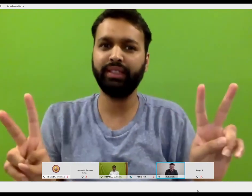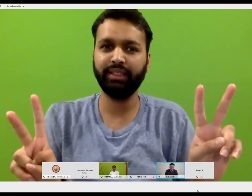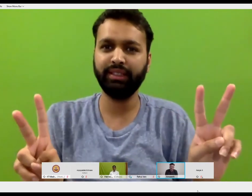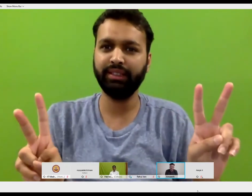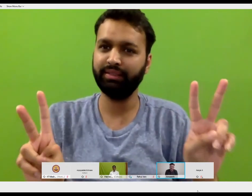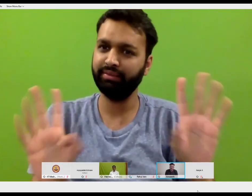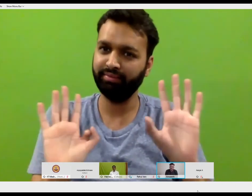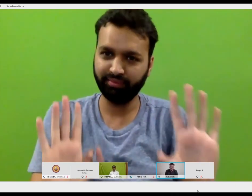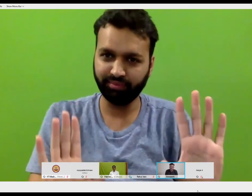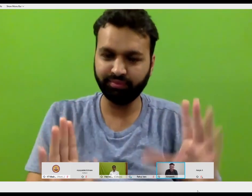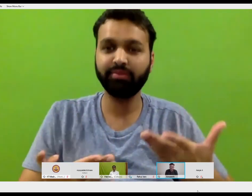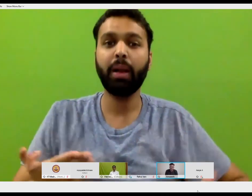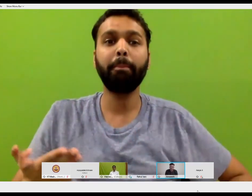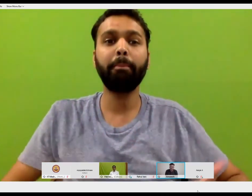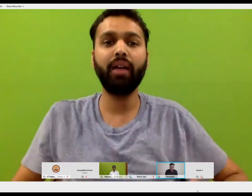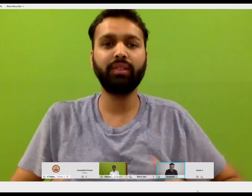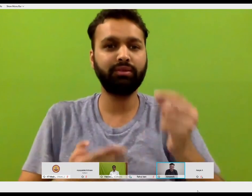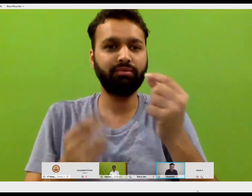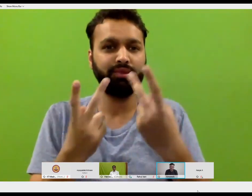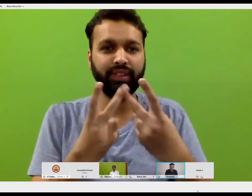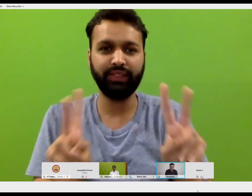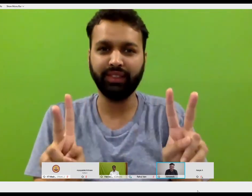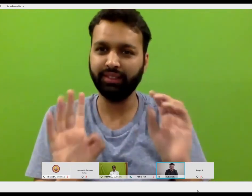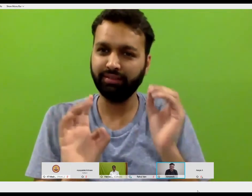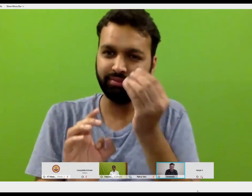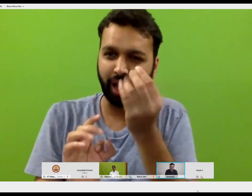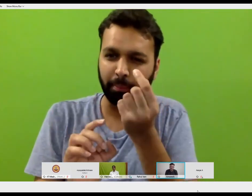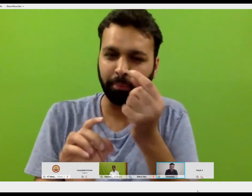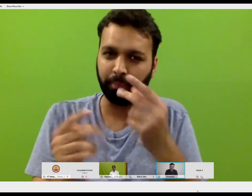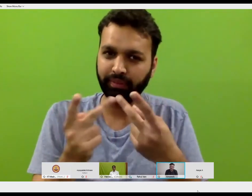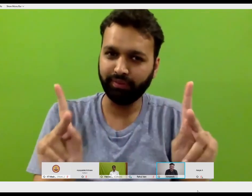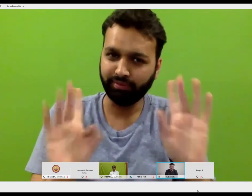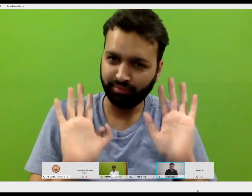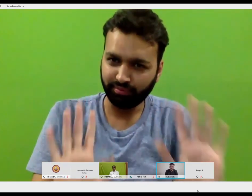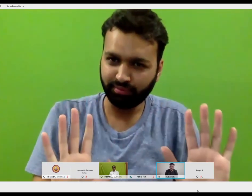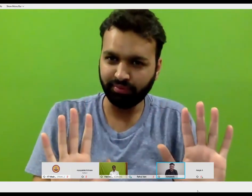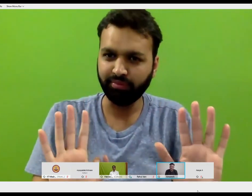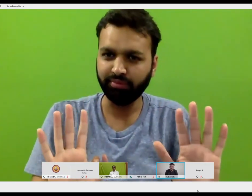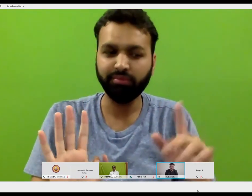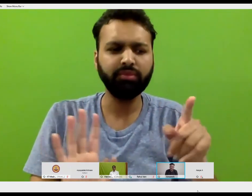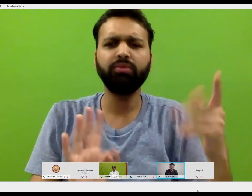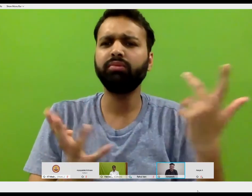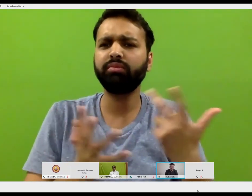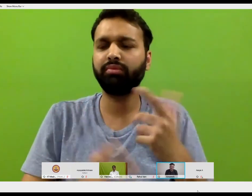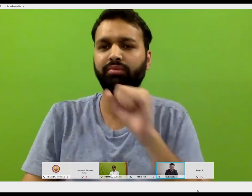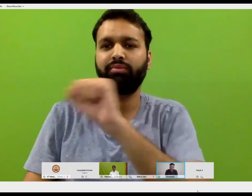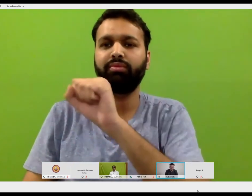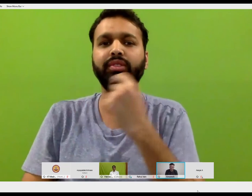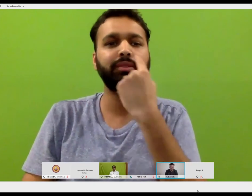First thing is the language, which is completely different. There are certain behaviors and traits which are a little